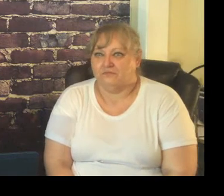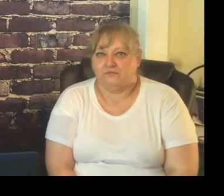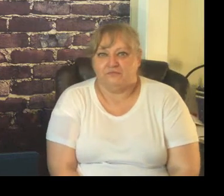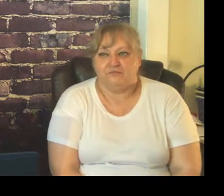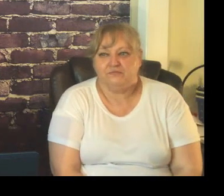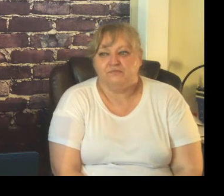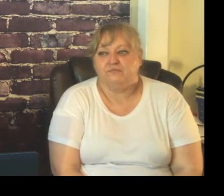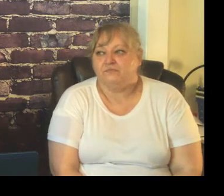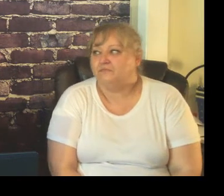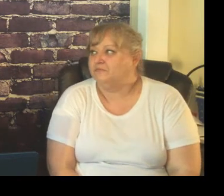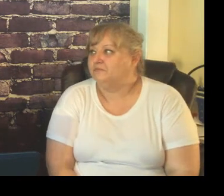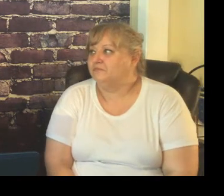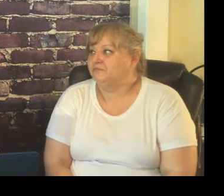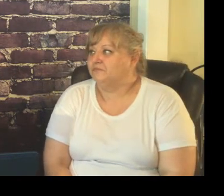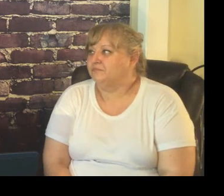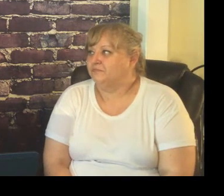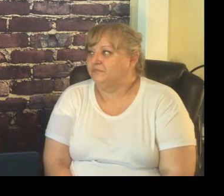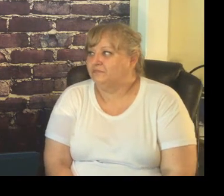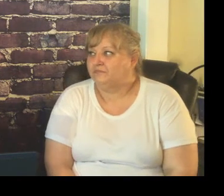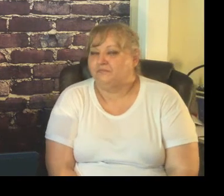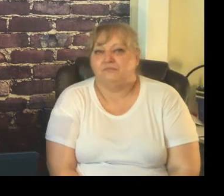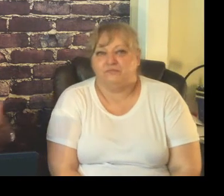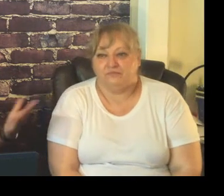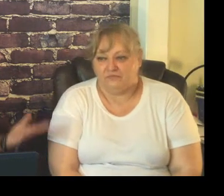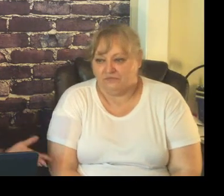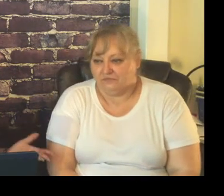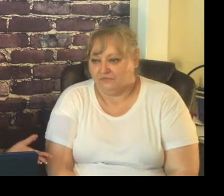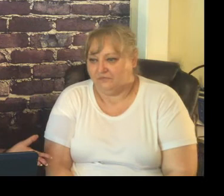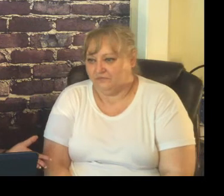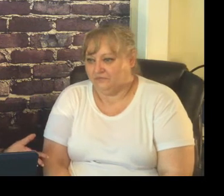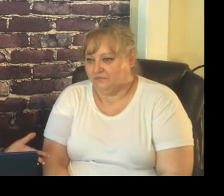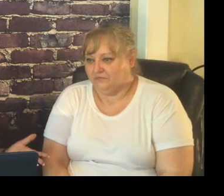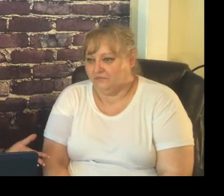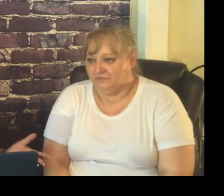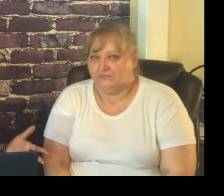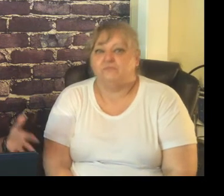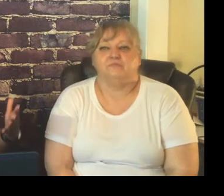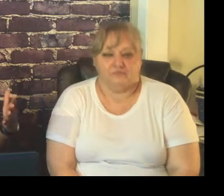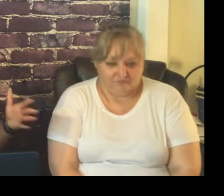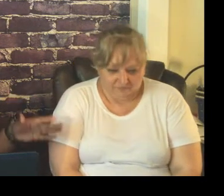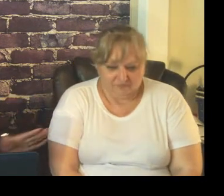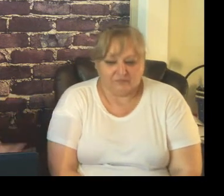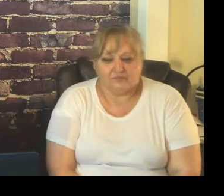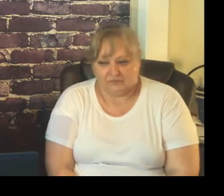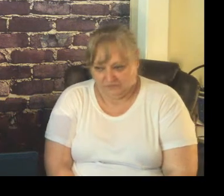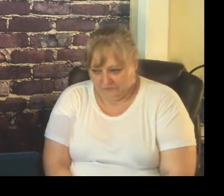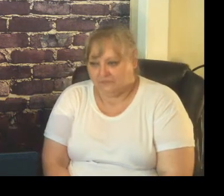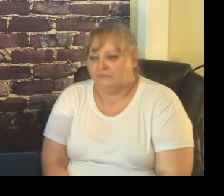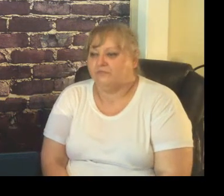it's it's an expectation and I know we always get a scope and sequence and we get our little plan of attack and we have